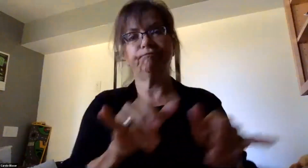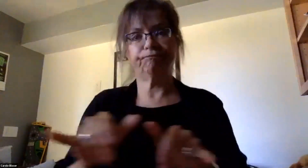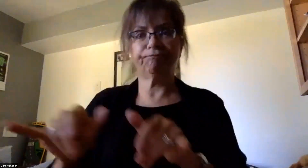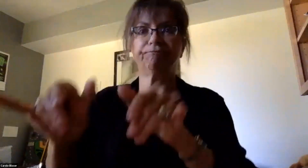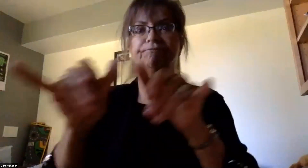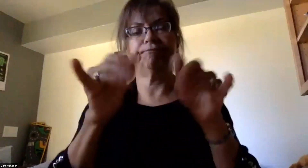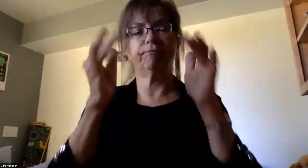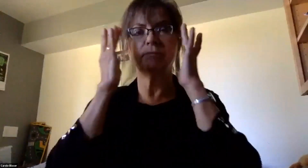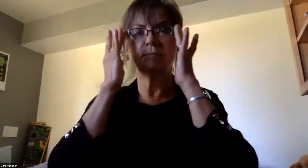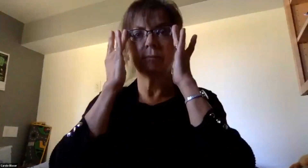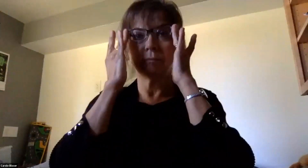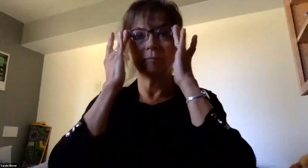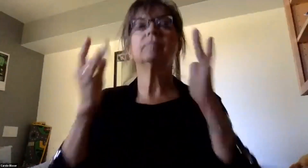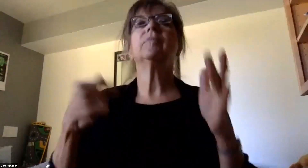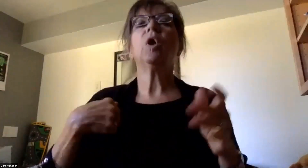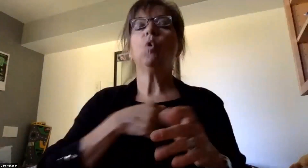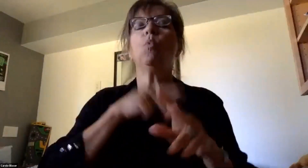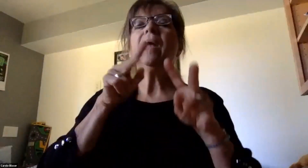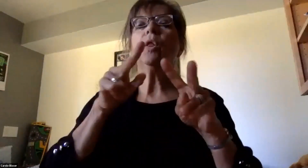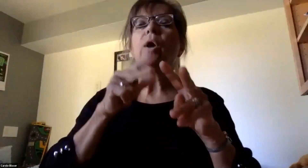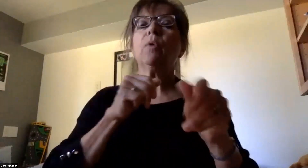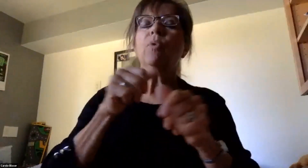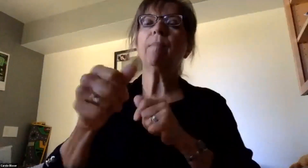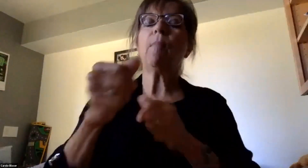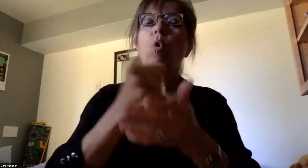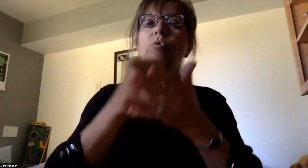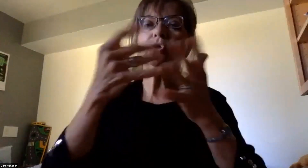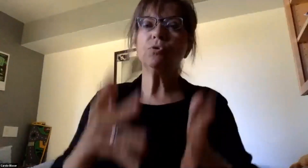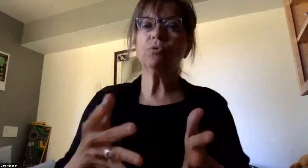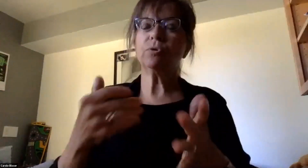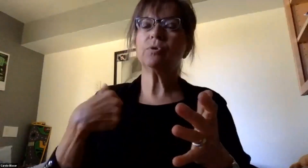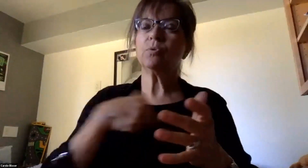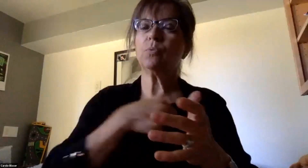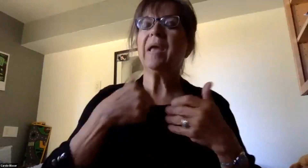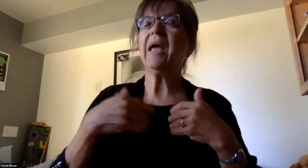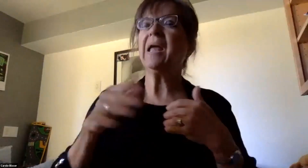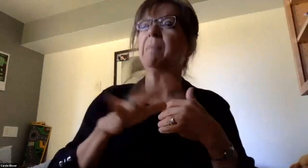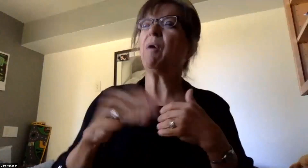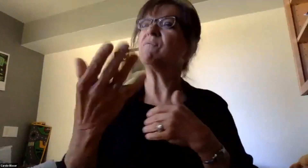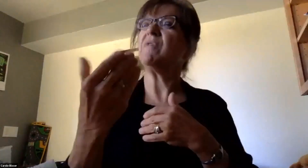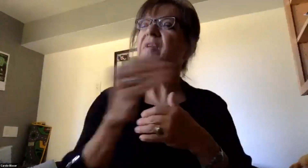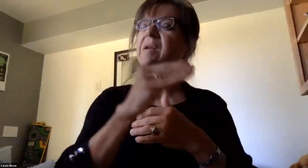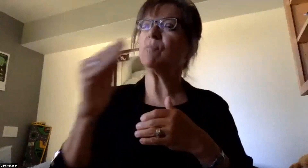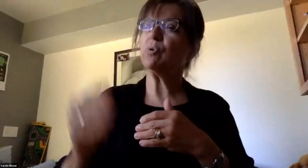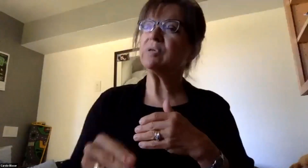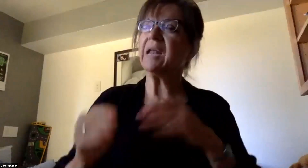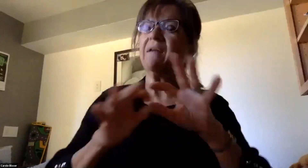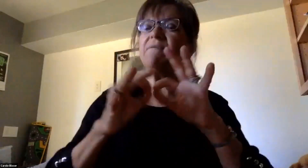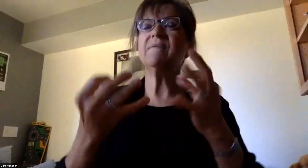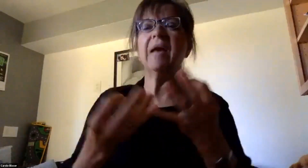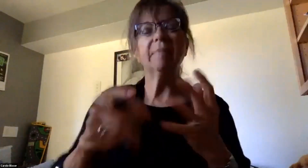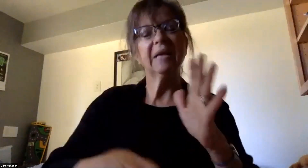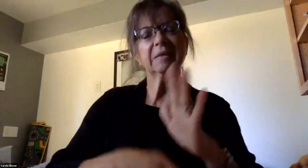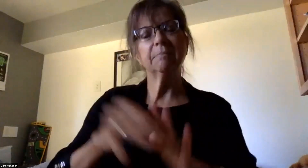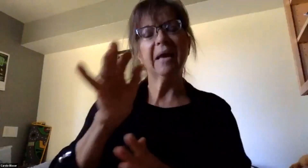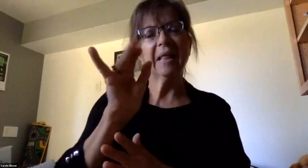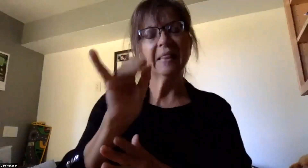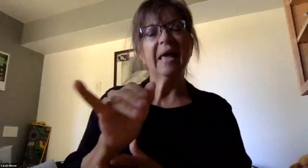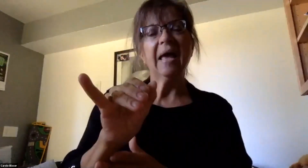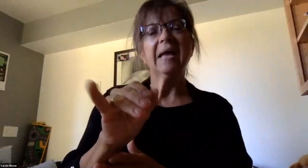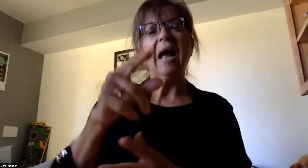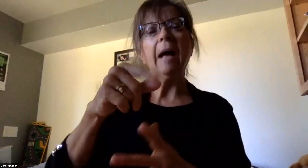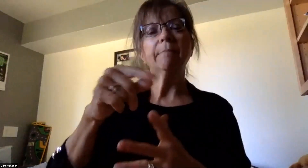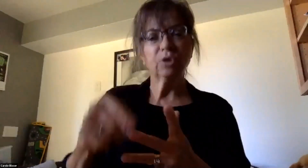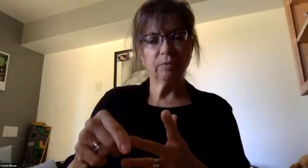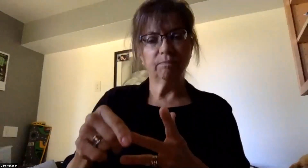So when we look at our remote students, we had about 15% of families select this option. As Mr. O'Connor just